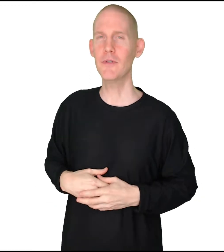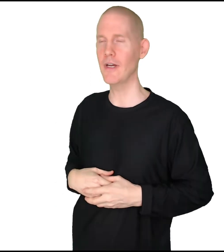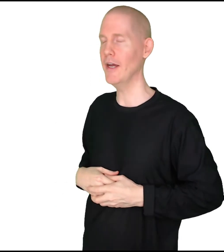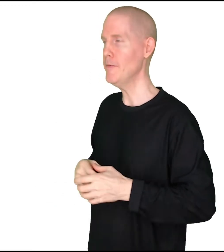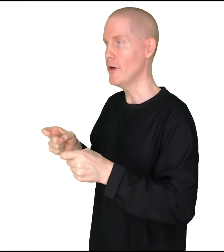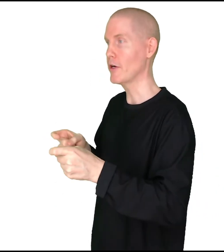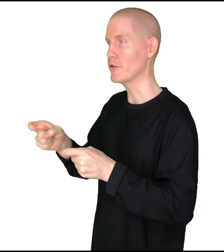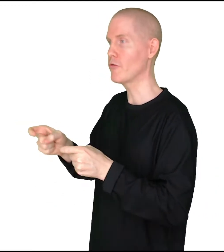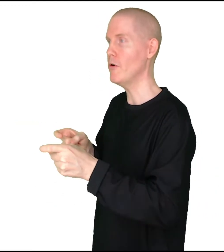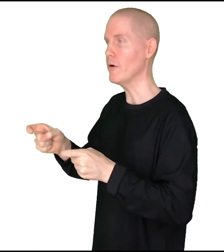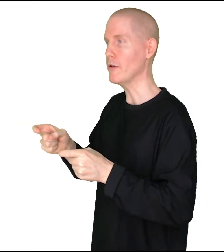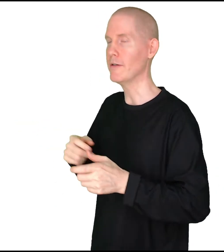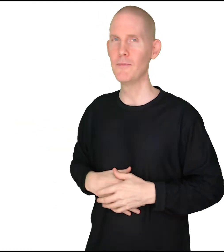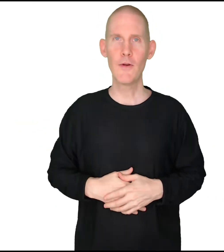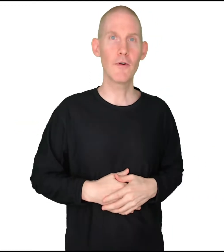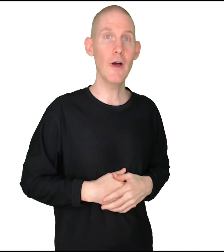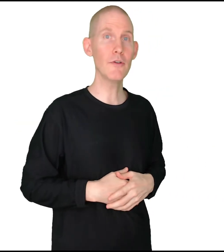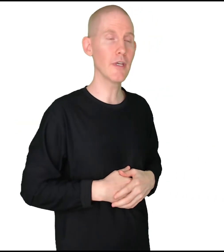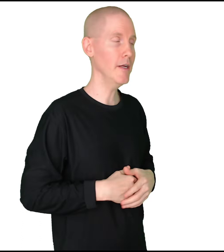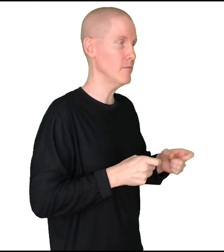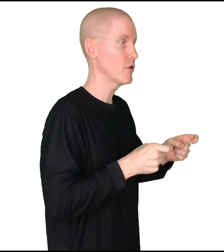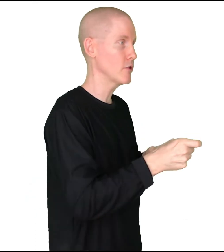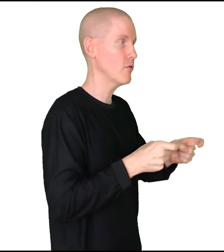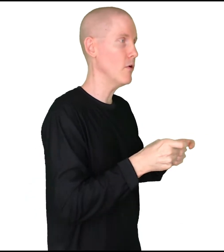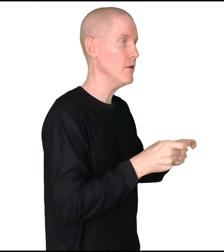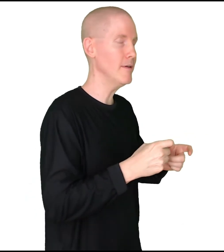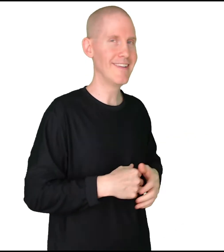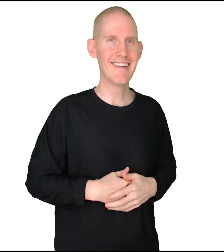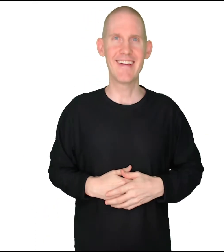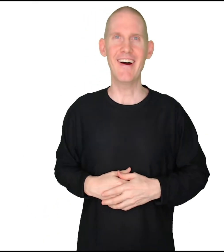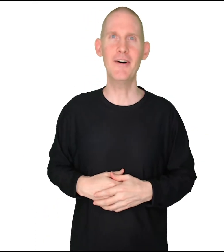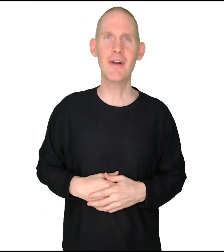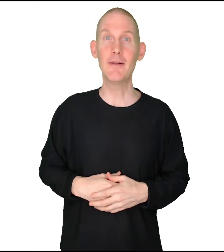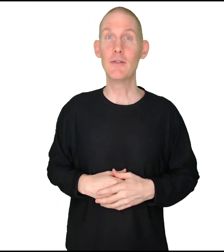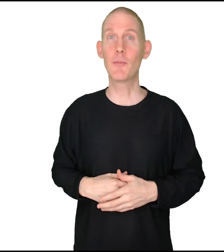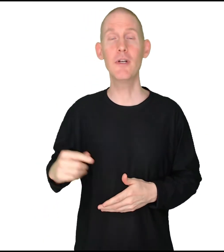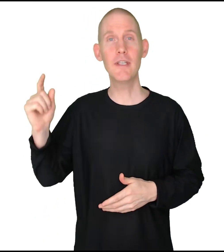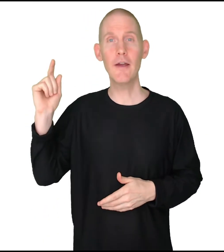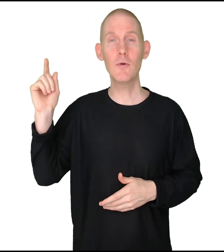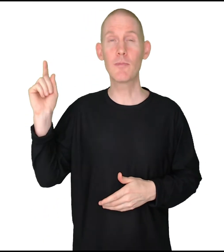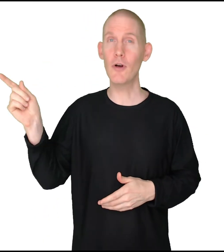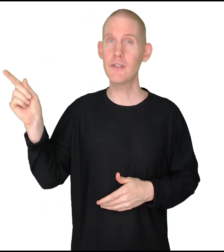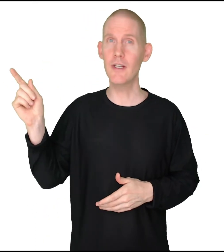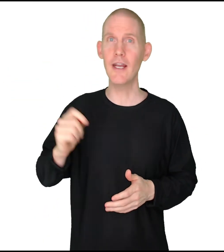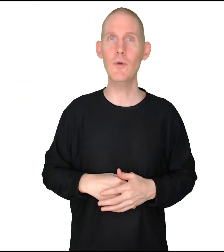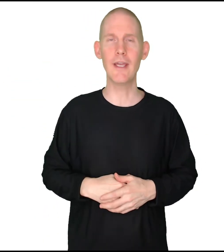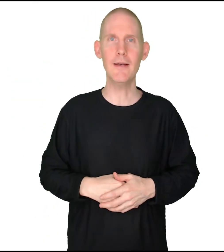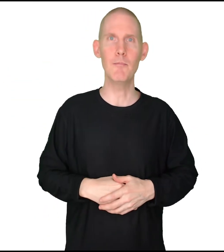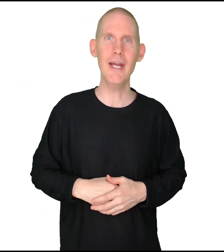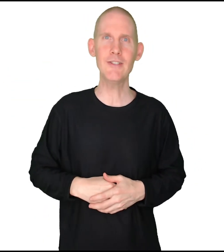the side, control. From the other side, control. All right, so put it together with person and we get manager.